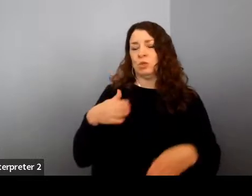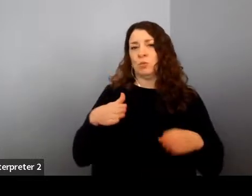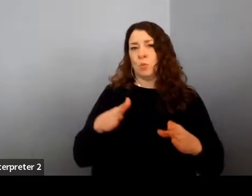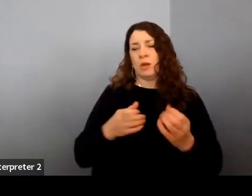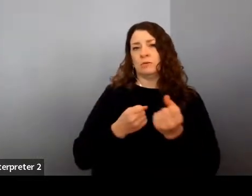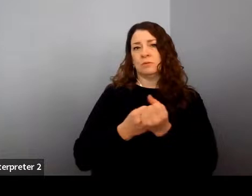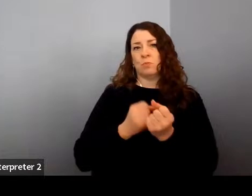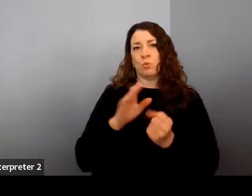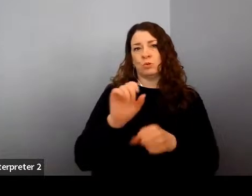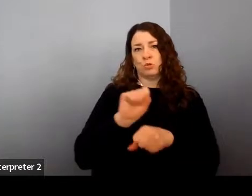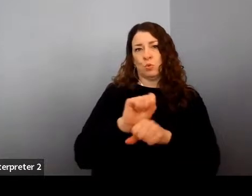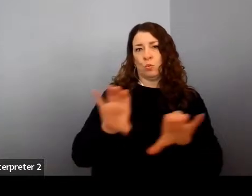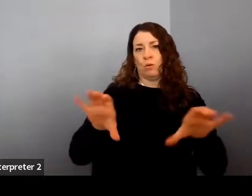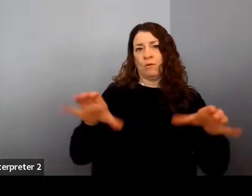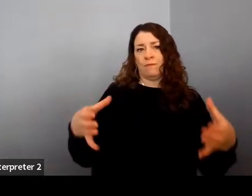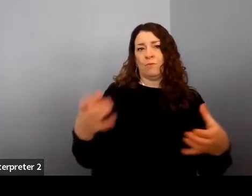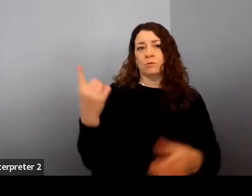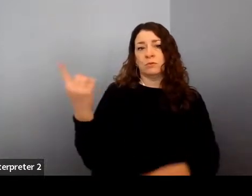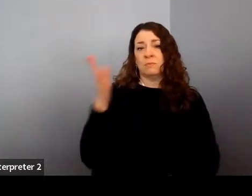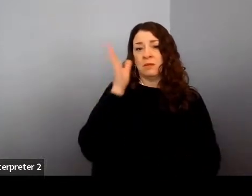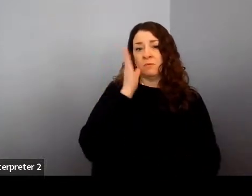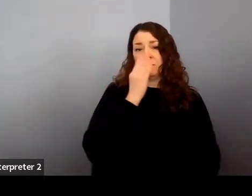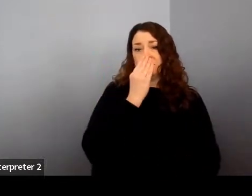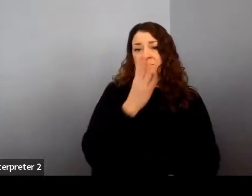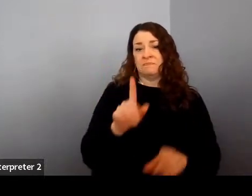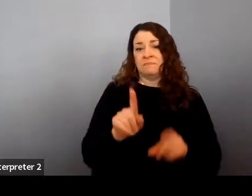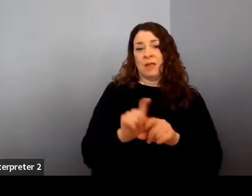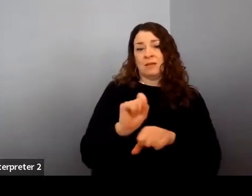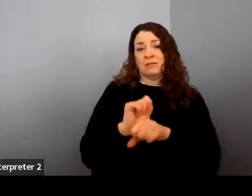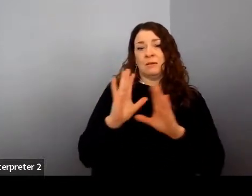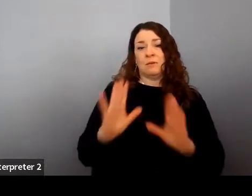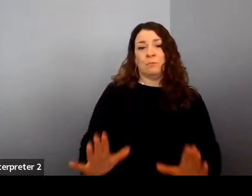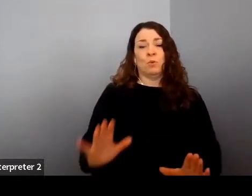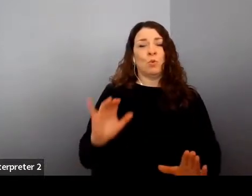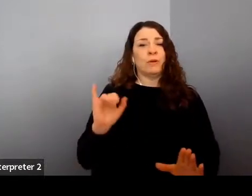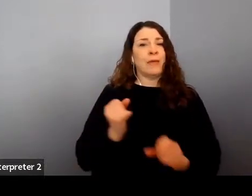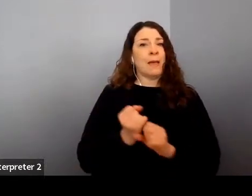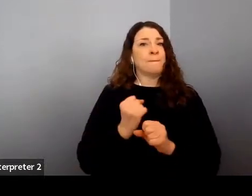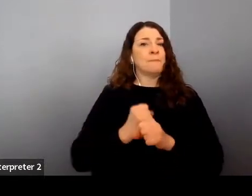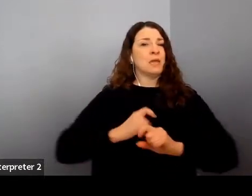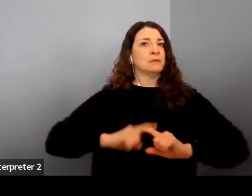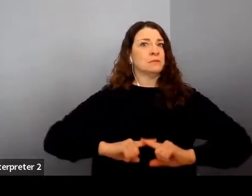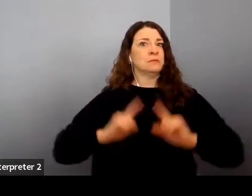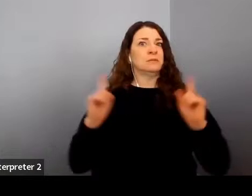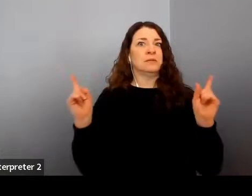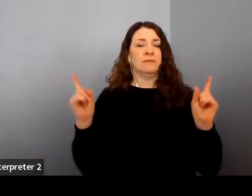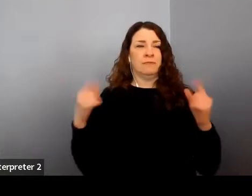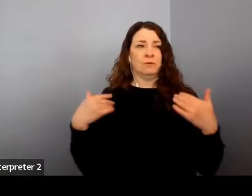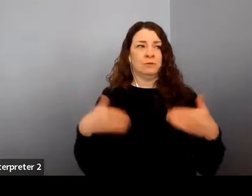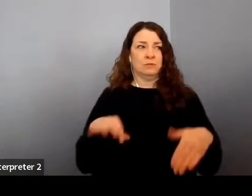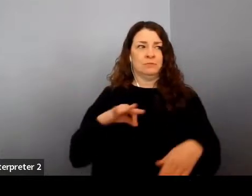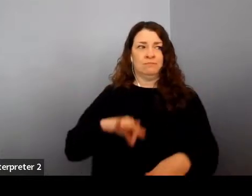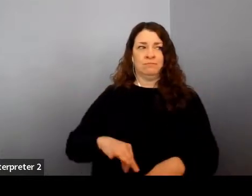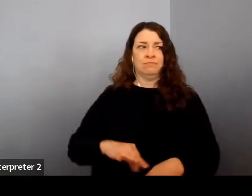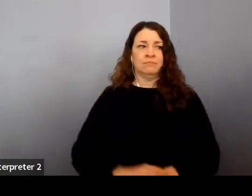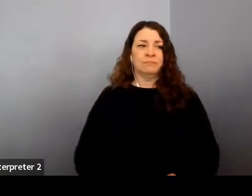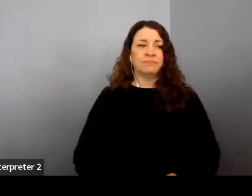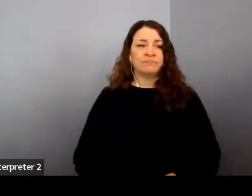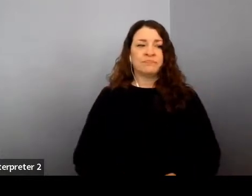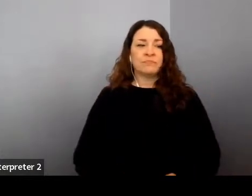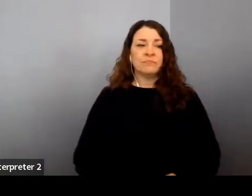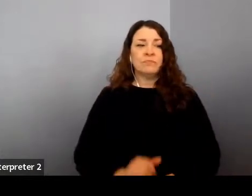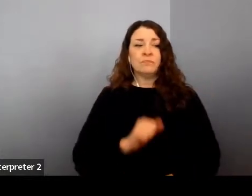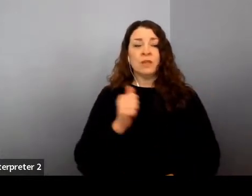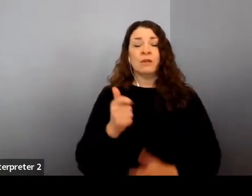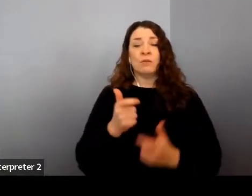something that I can tell you as an employee makes all the difference in the world. You know, another big part of my